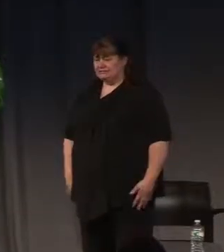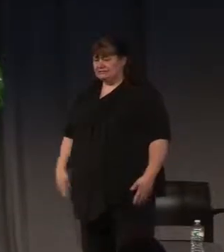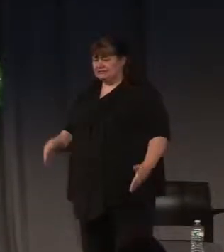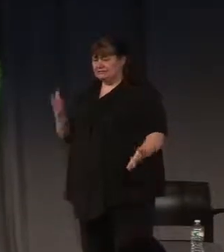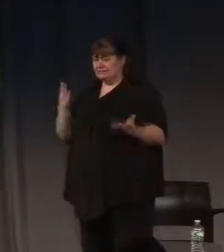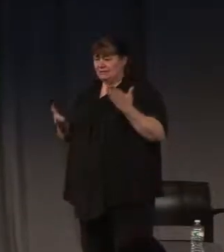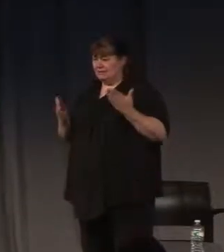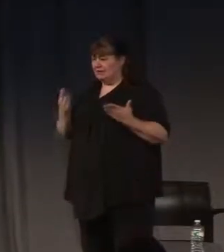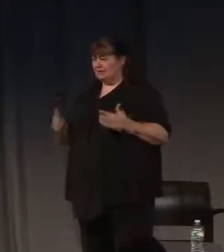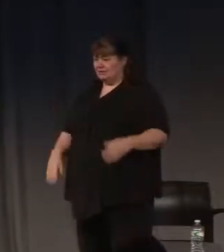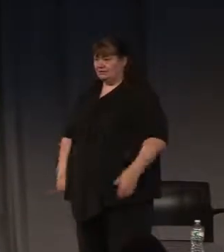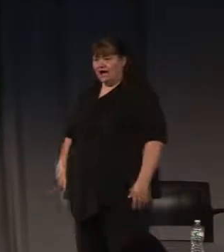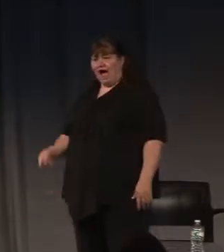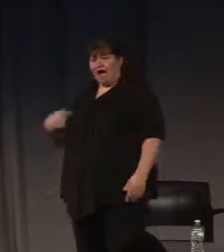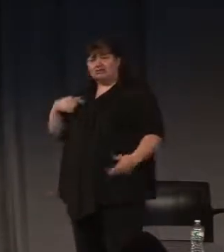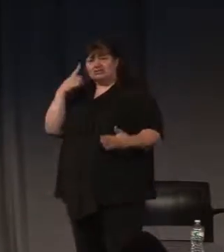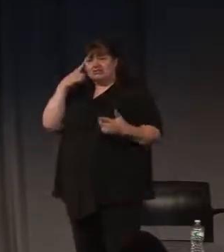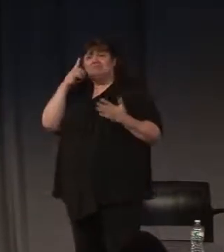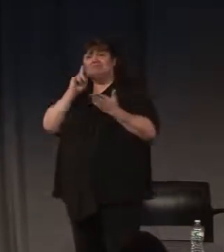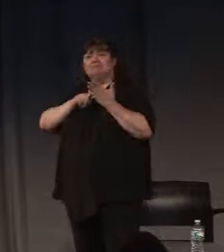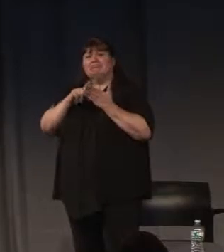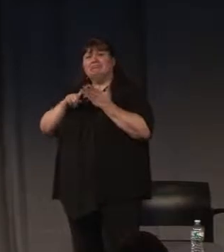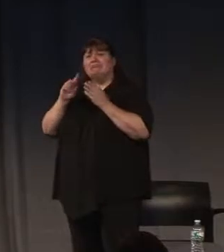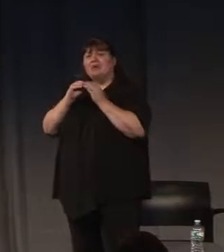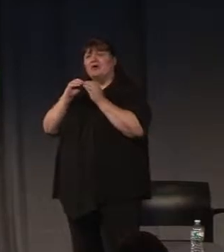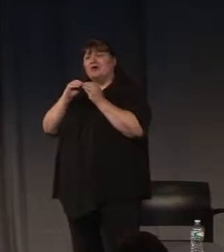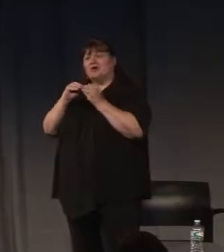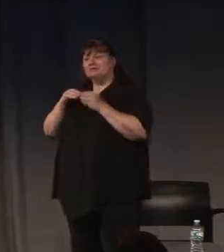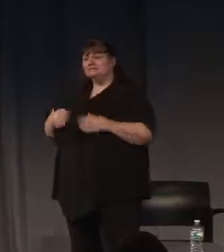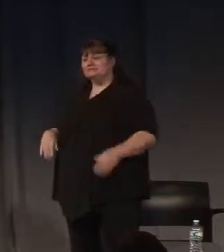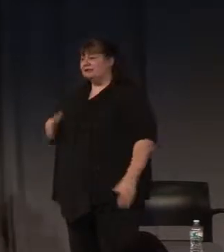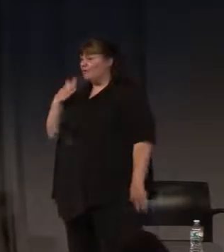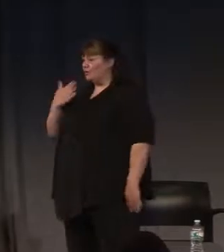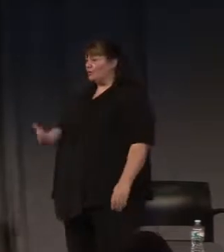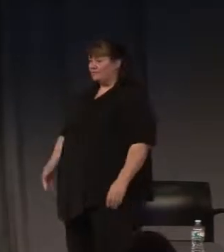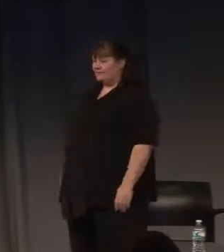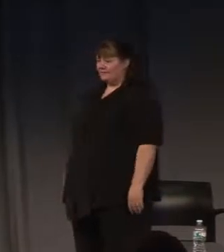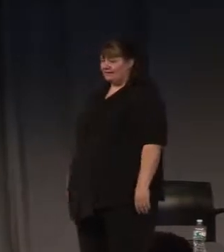useful. Interesting to explore it in the next work round. Okay, thank you. you.